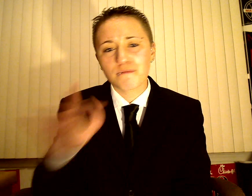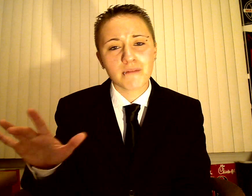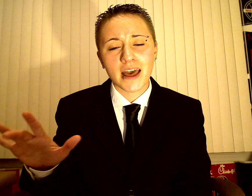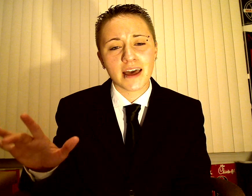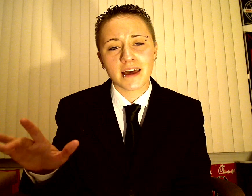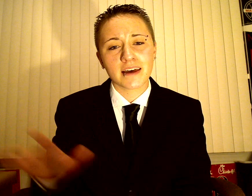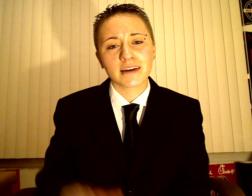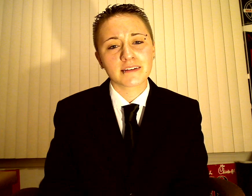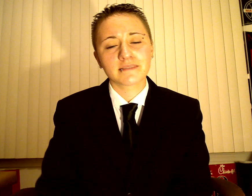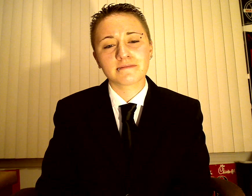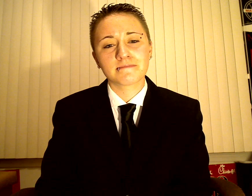bad